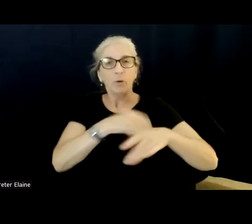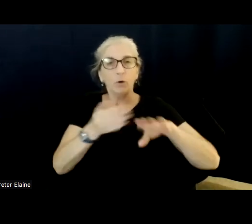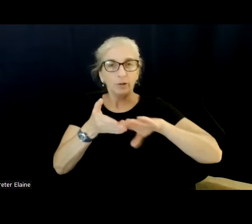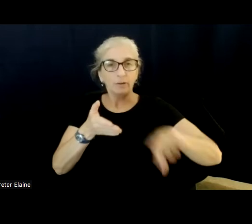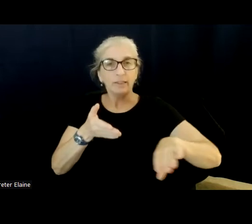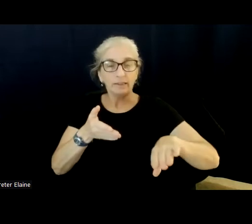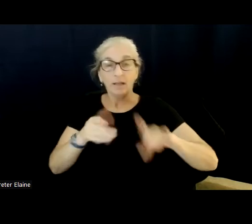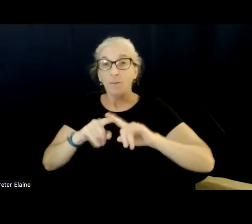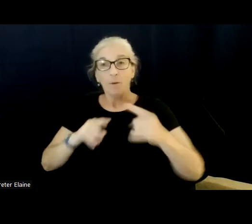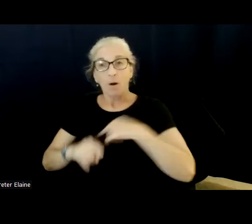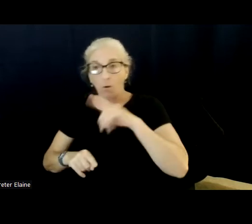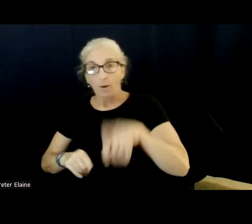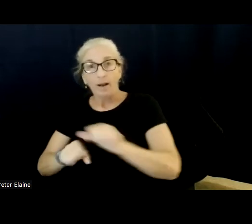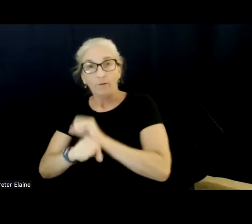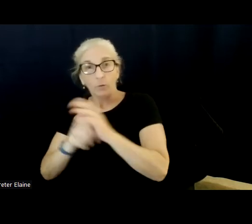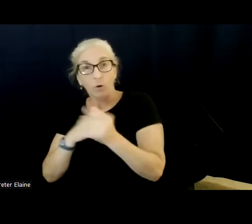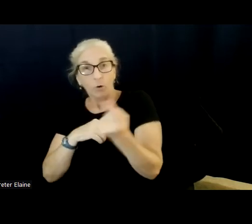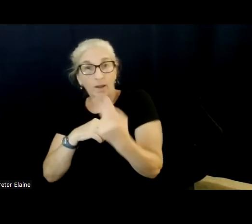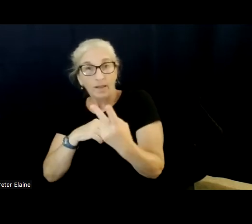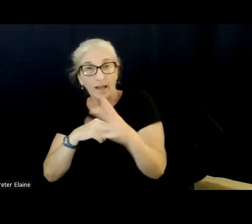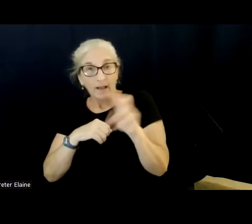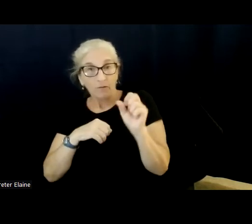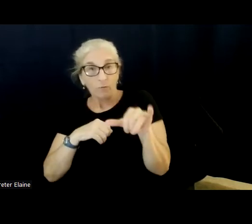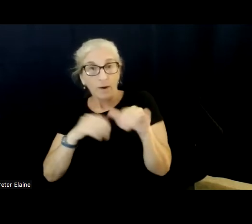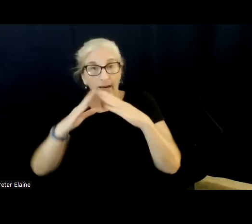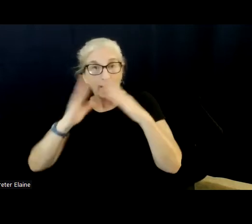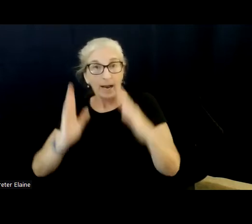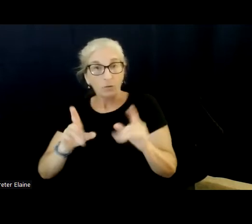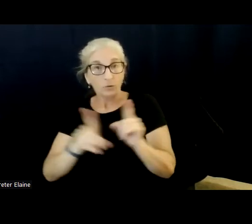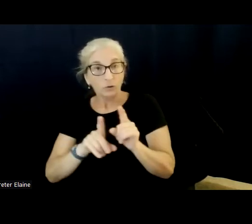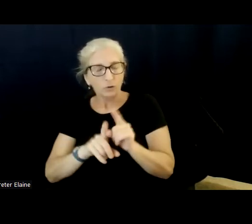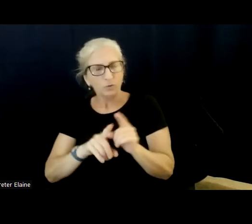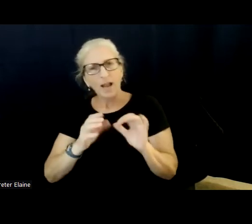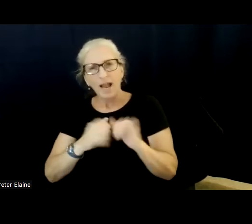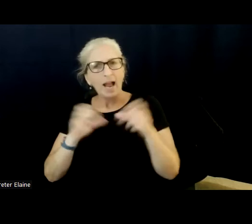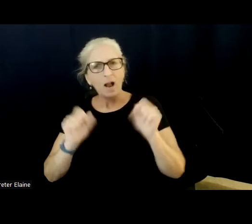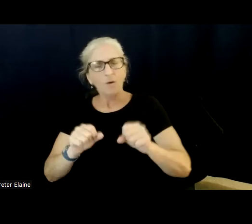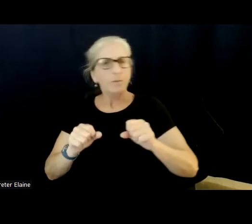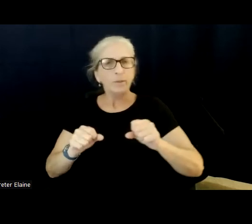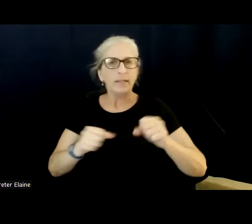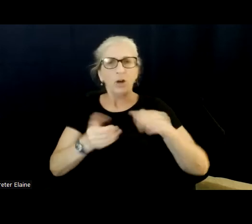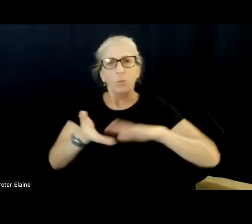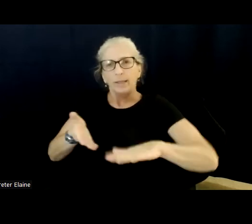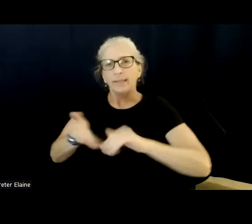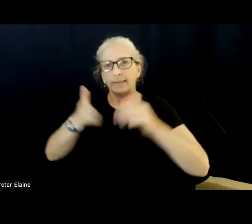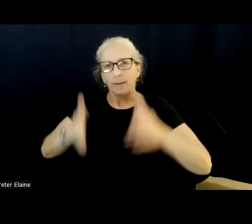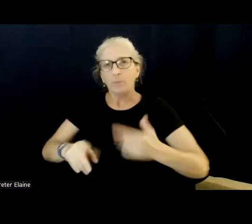houses or how we're going to release them back into, into regular society to make sure that we just don't dump them and leave them. Because I think, uh, everyone in these